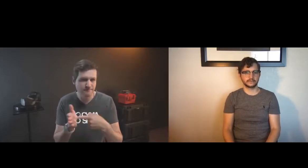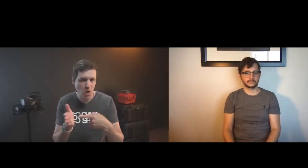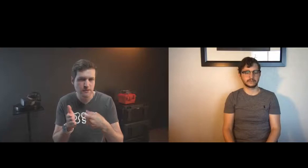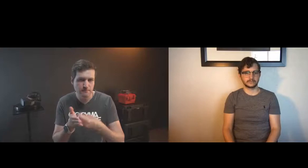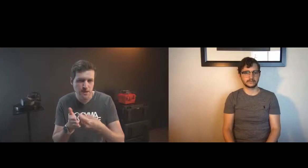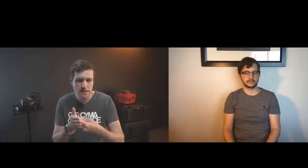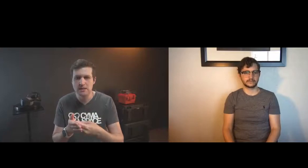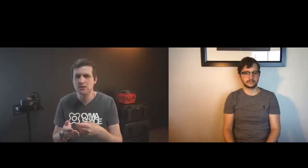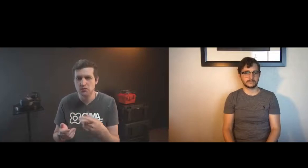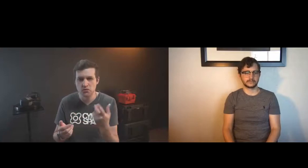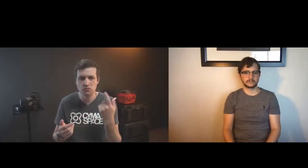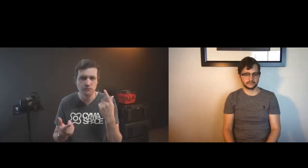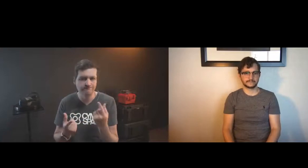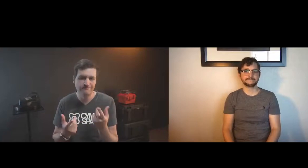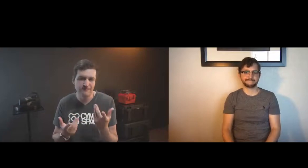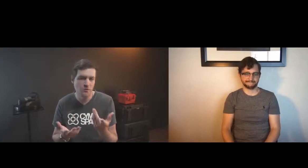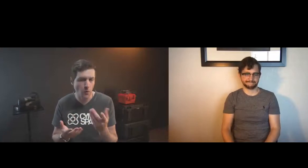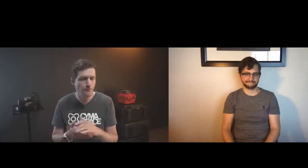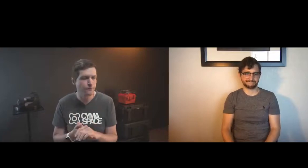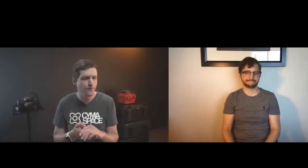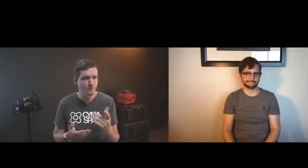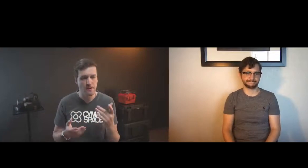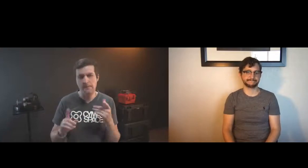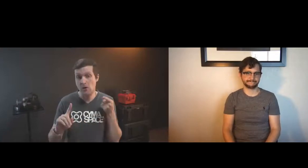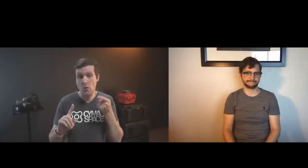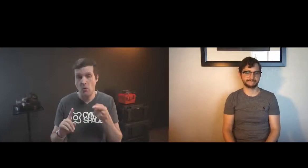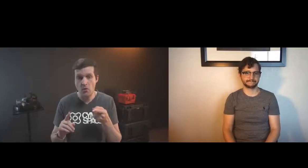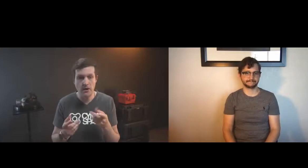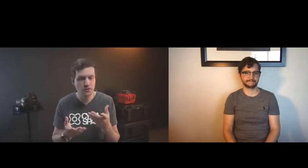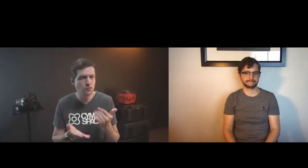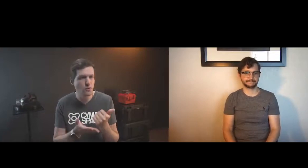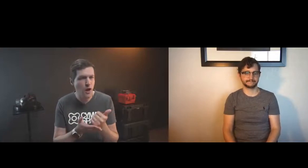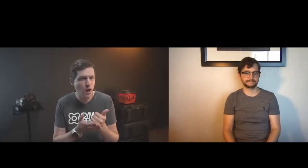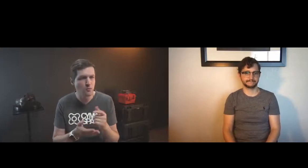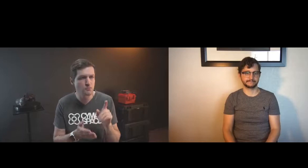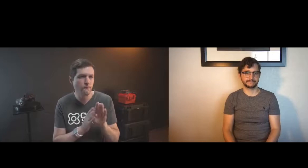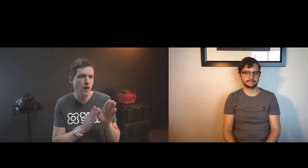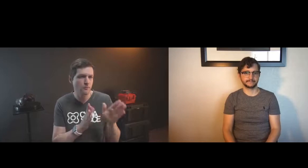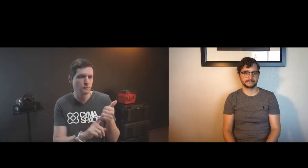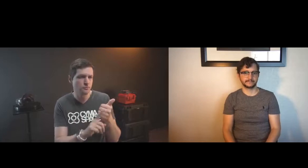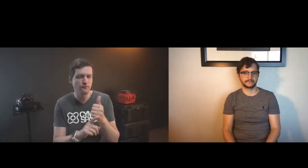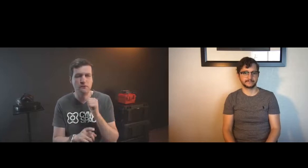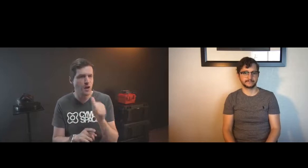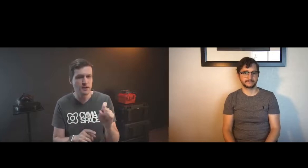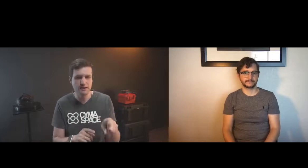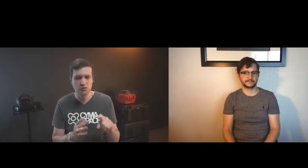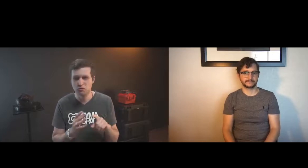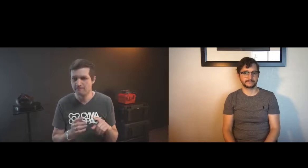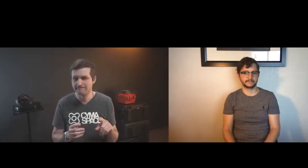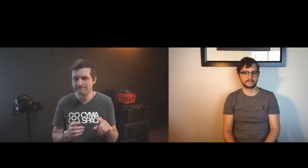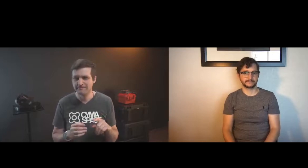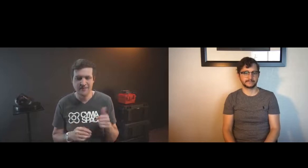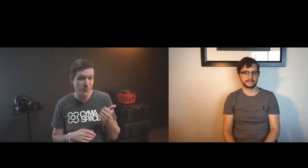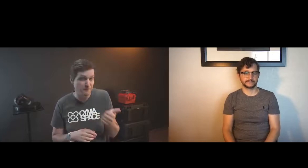computing and ai in terms of resource that's required for the to make that happen so my goal is to help